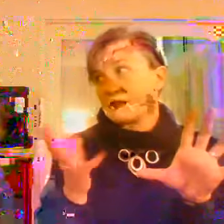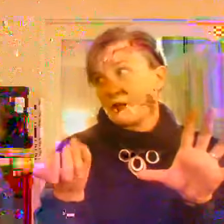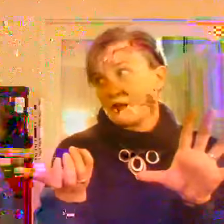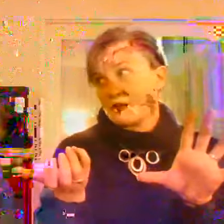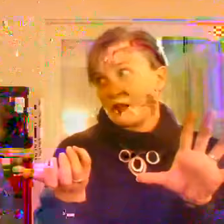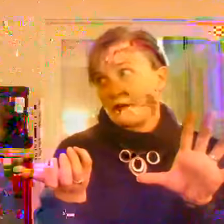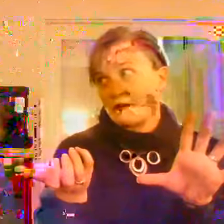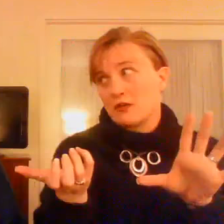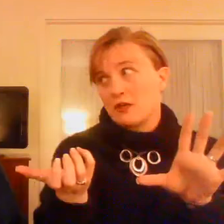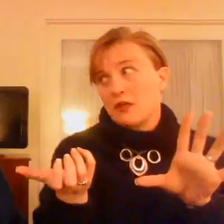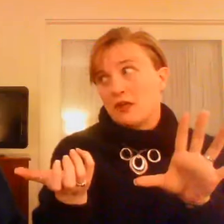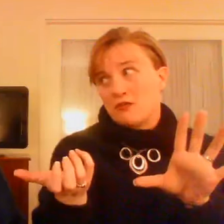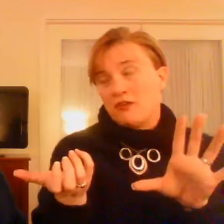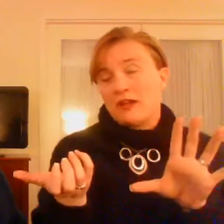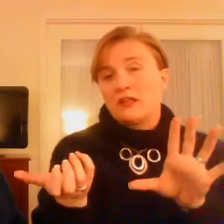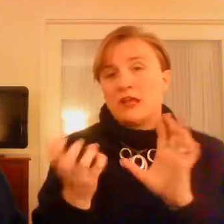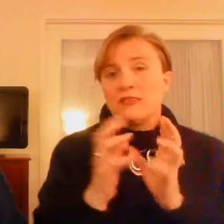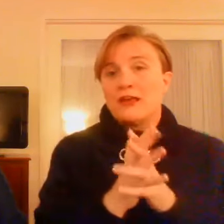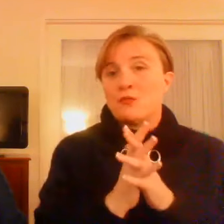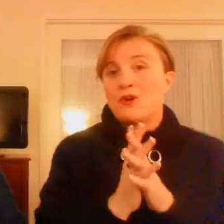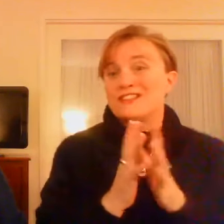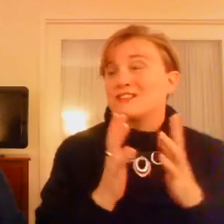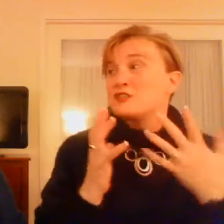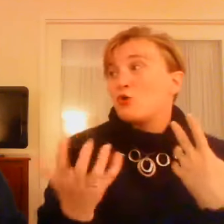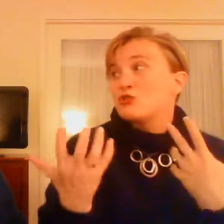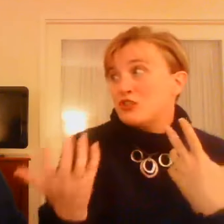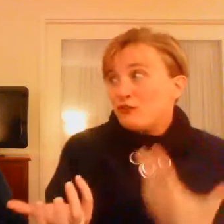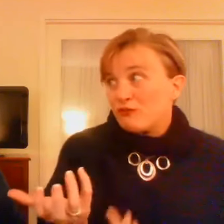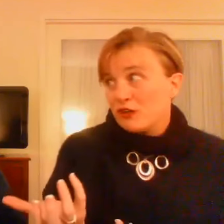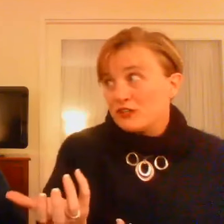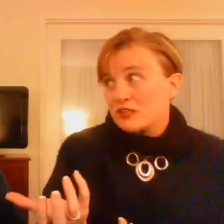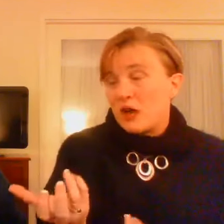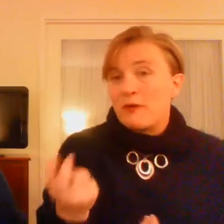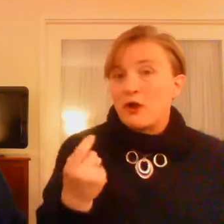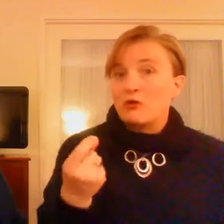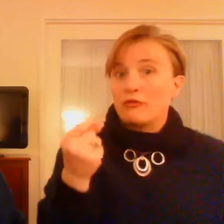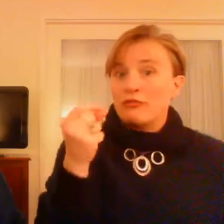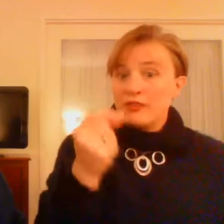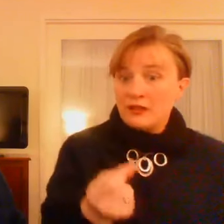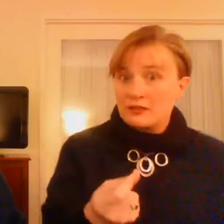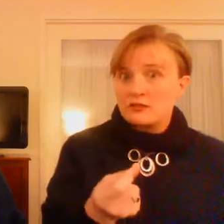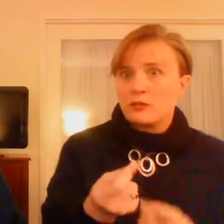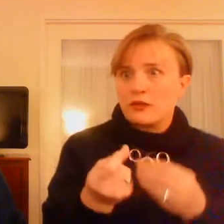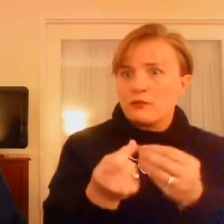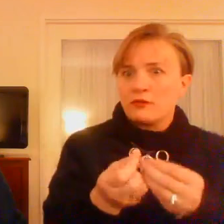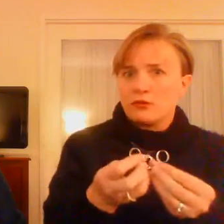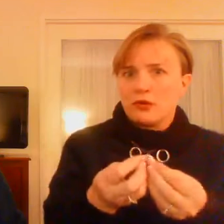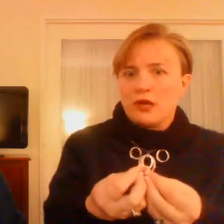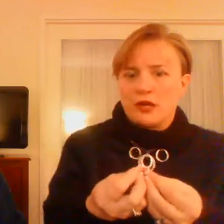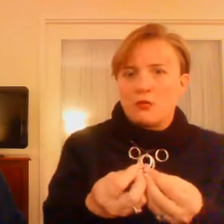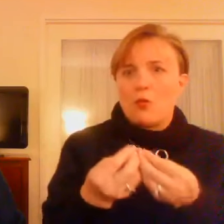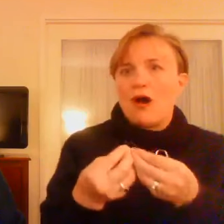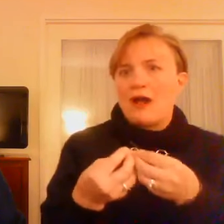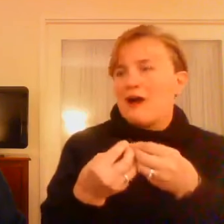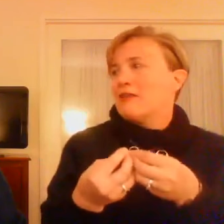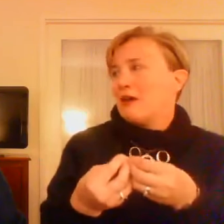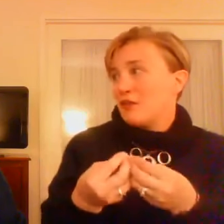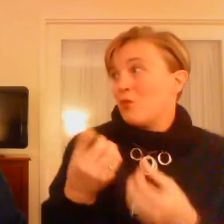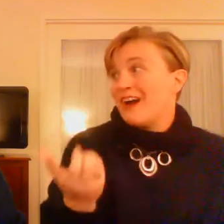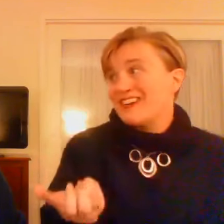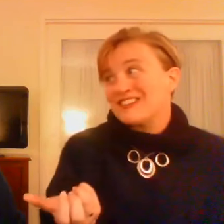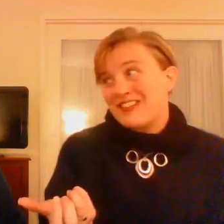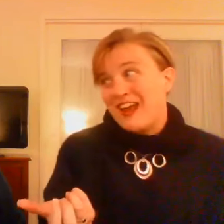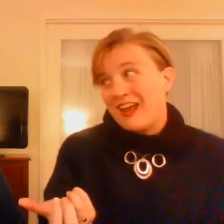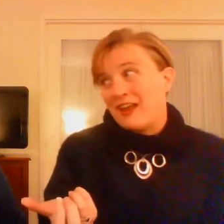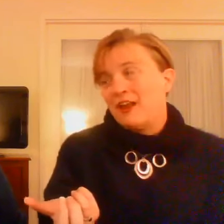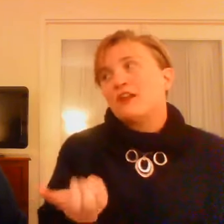first piece that I want to talk about. Yeah. Right. And then what's so different about this, what you've been creating, why I love